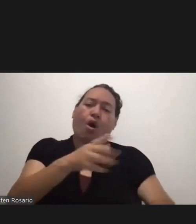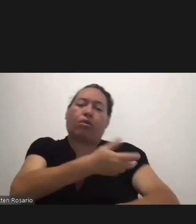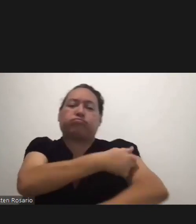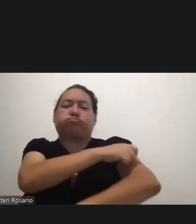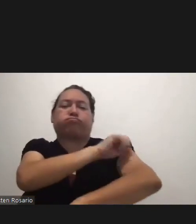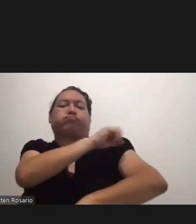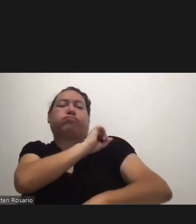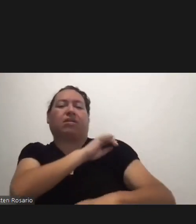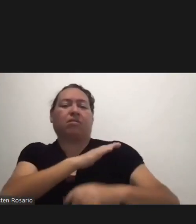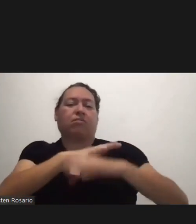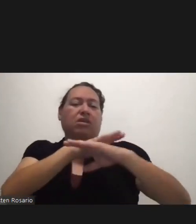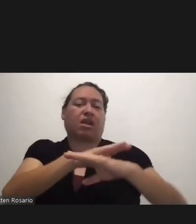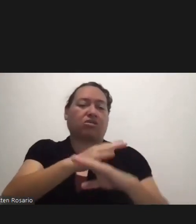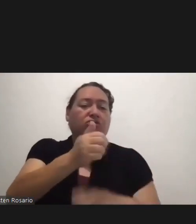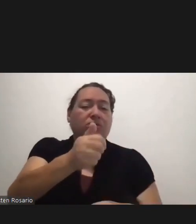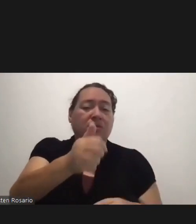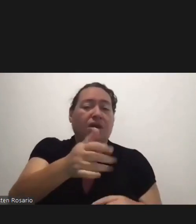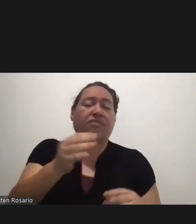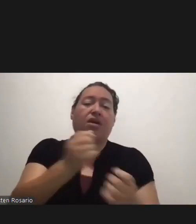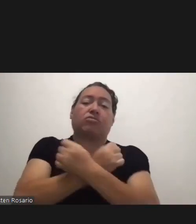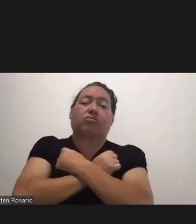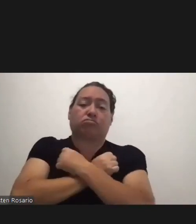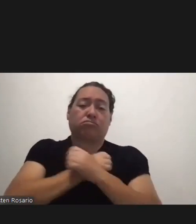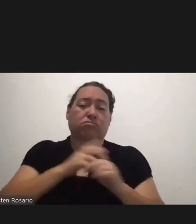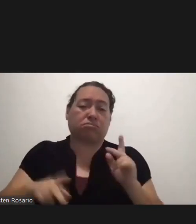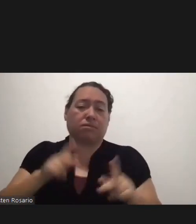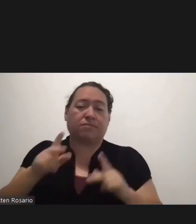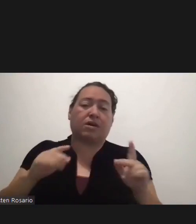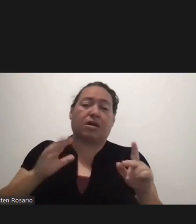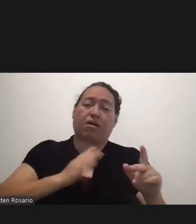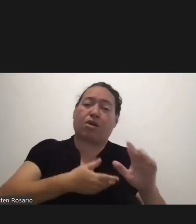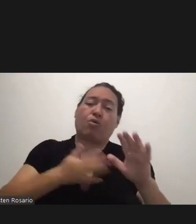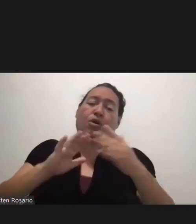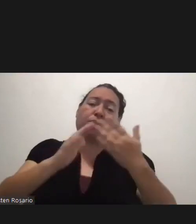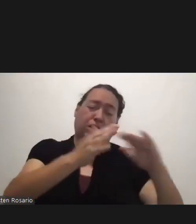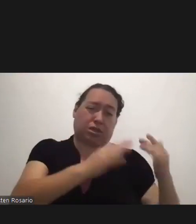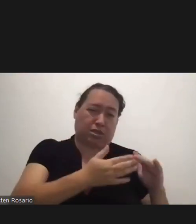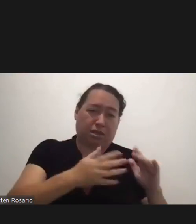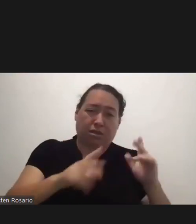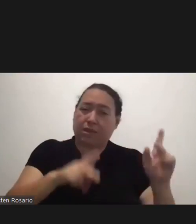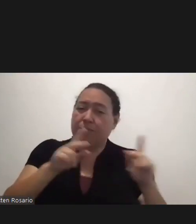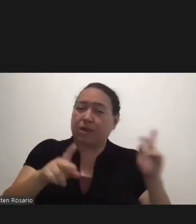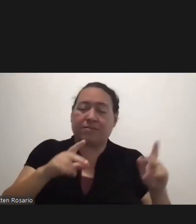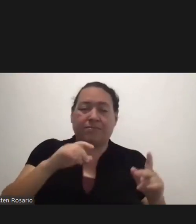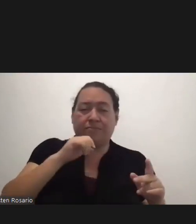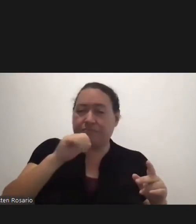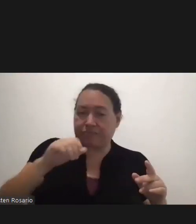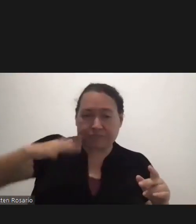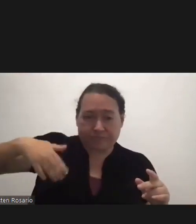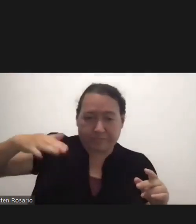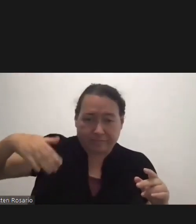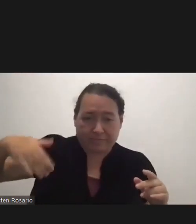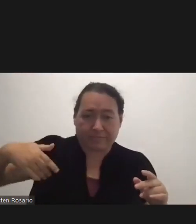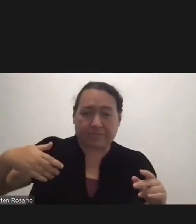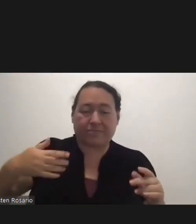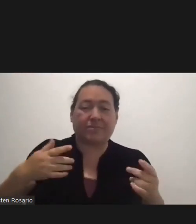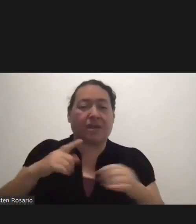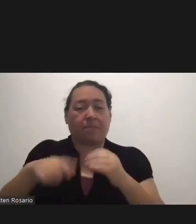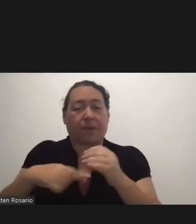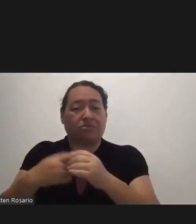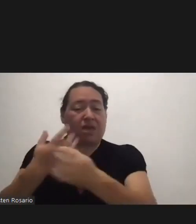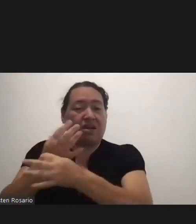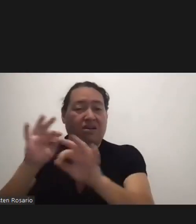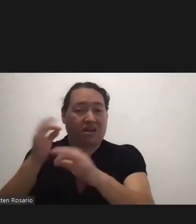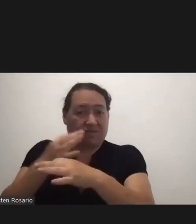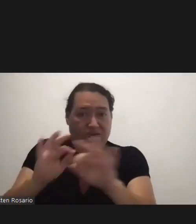yourself, your loved ones And our community For those who have not availed Of the free COVID-19